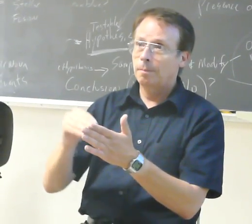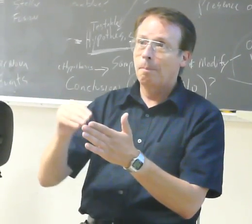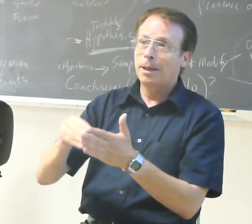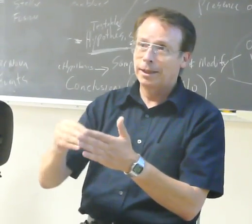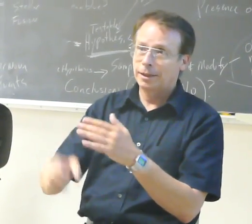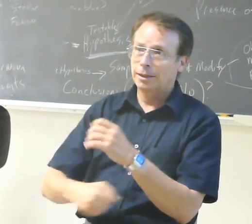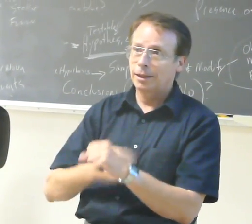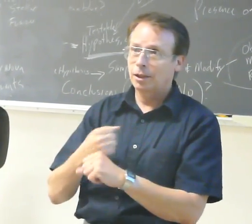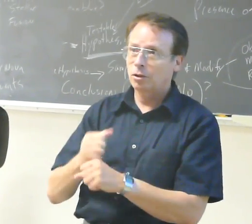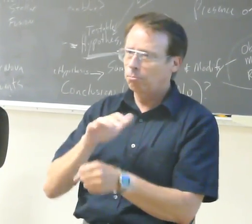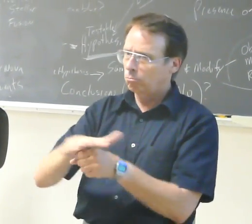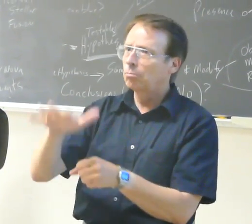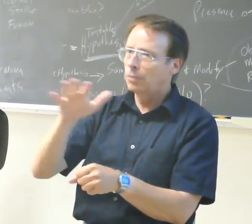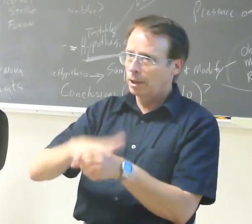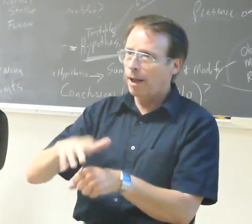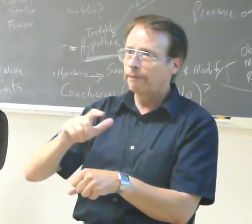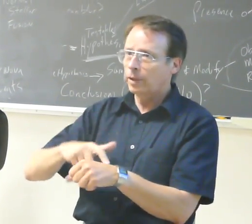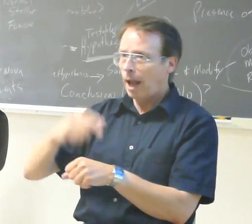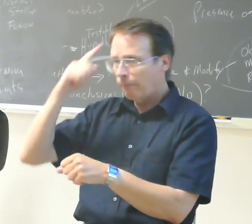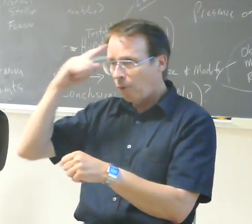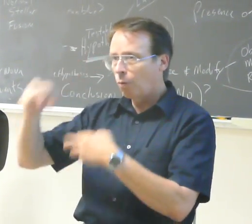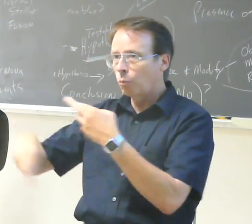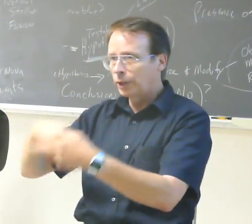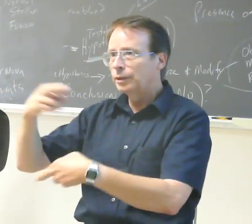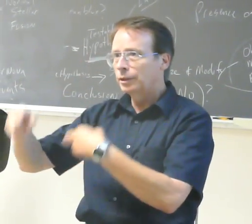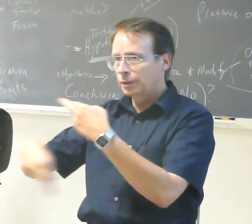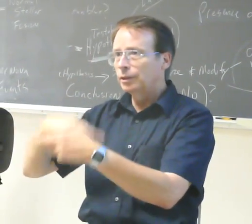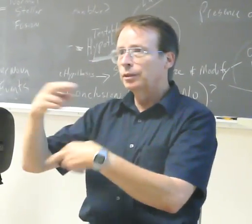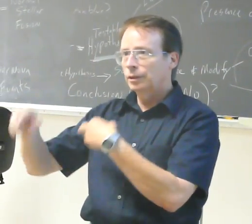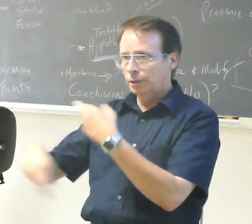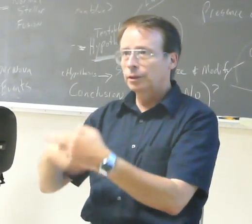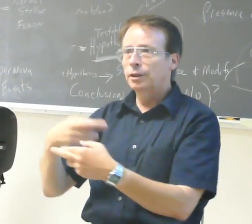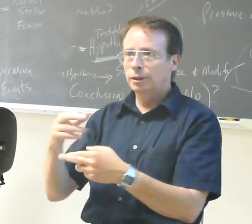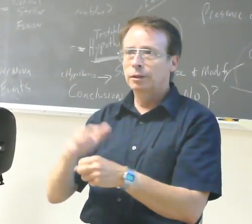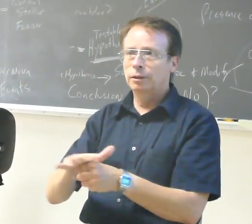plenty of time to get this recycling going on. The change in